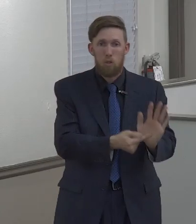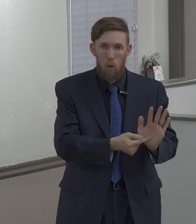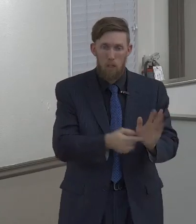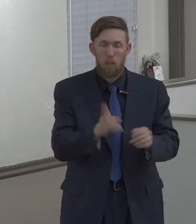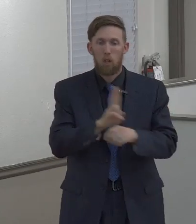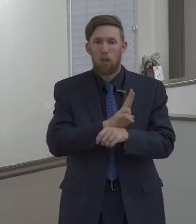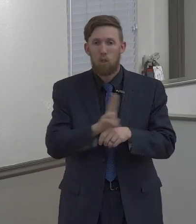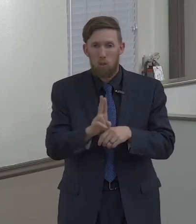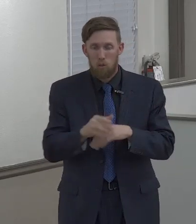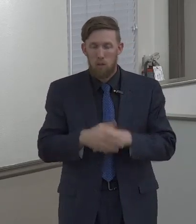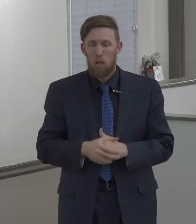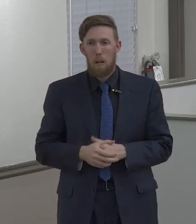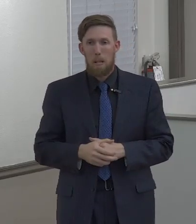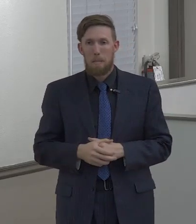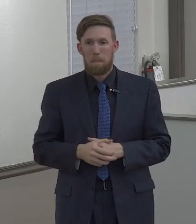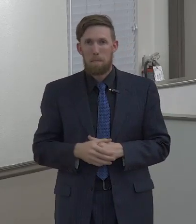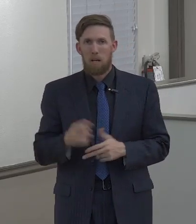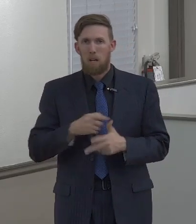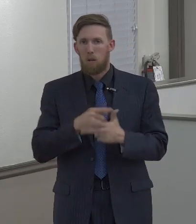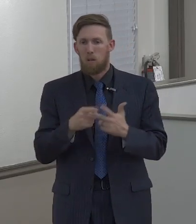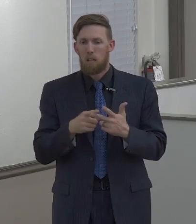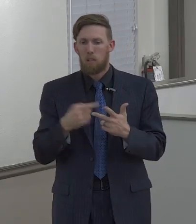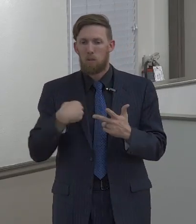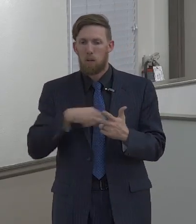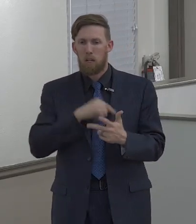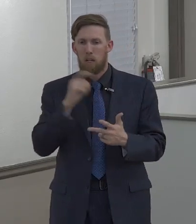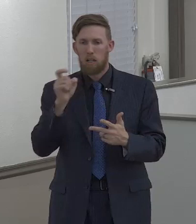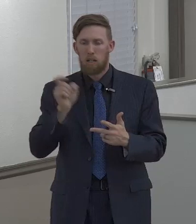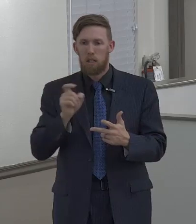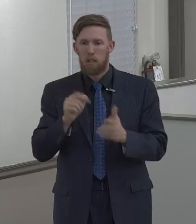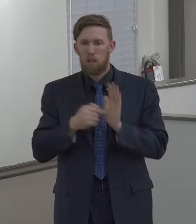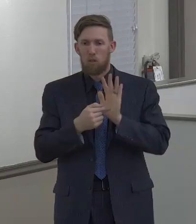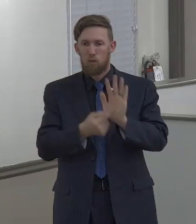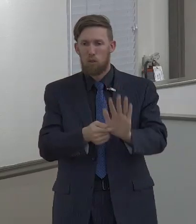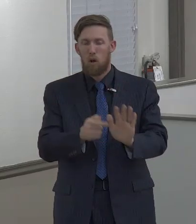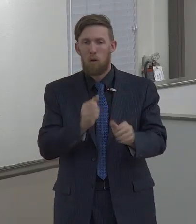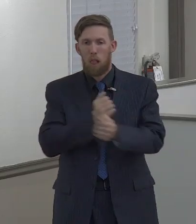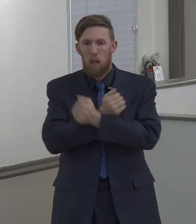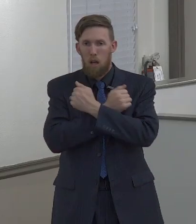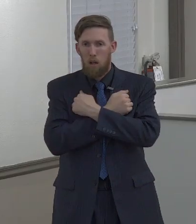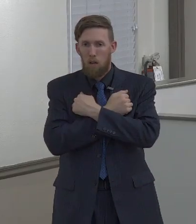there are three things that we should put our love towards.